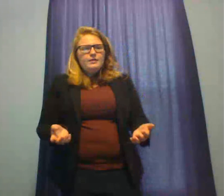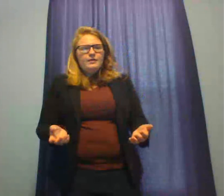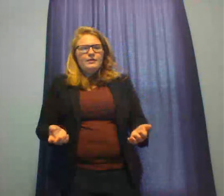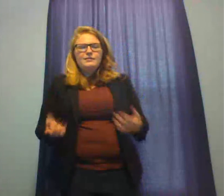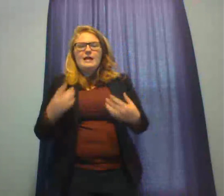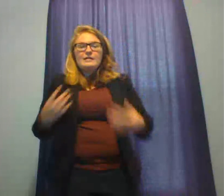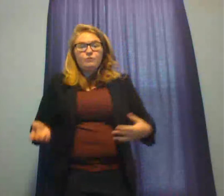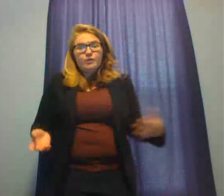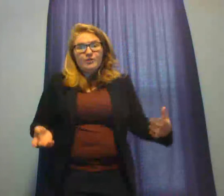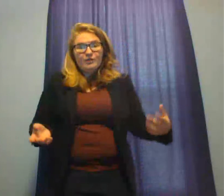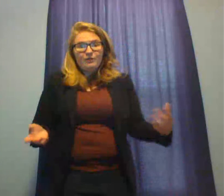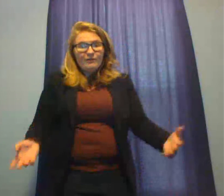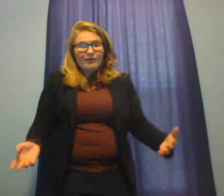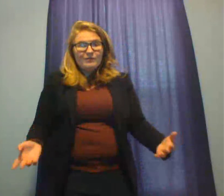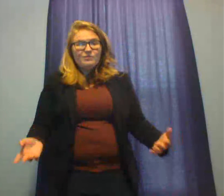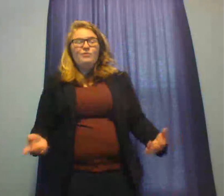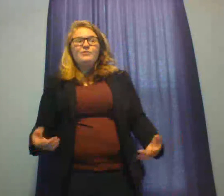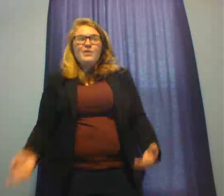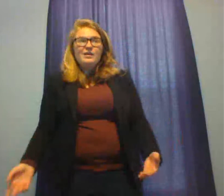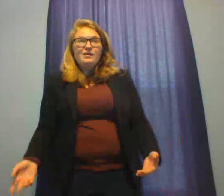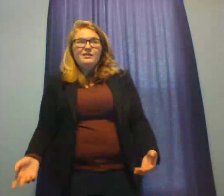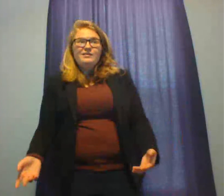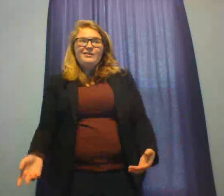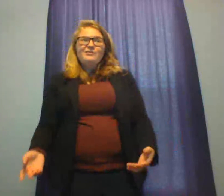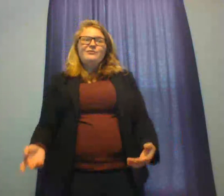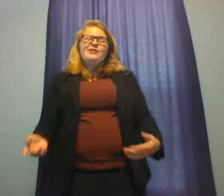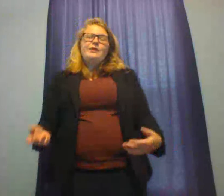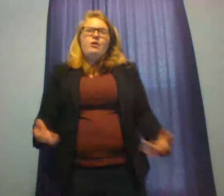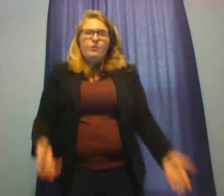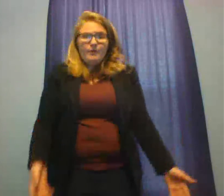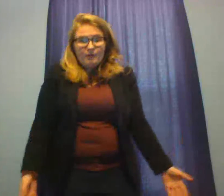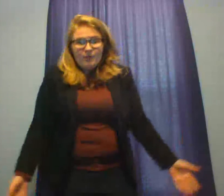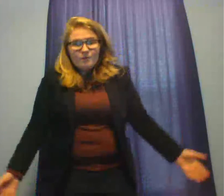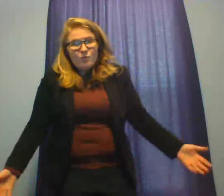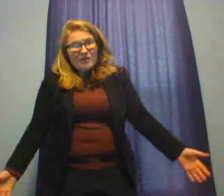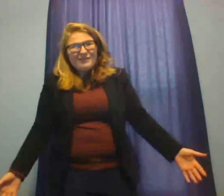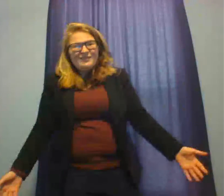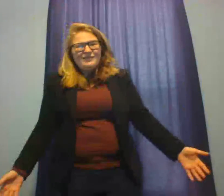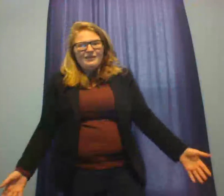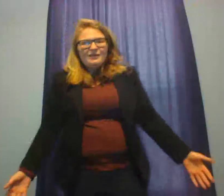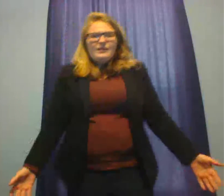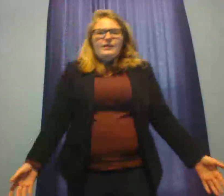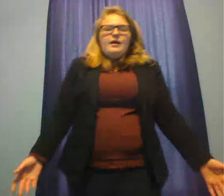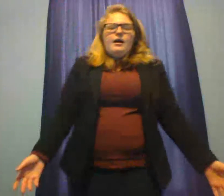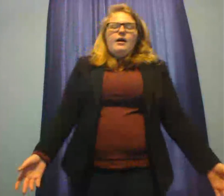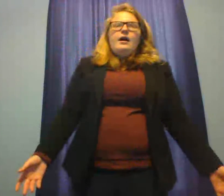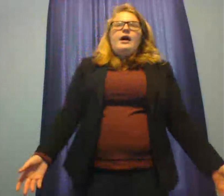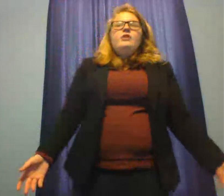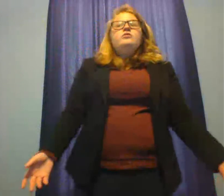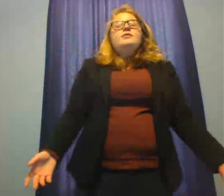it's the last impression that you're leaving. So if it's weak, then your entire argument then becomes weak. I can use this